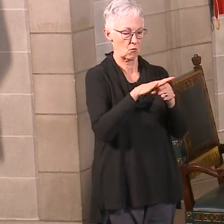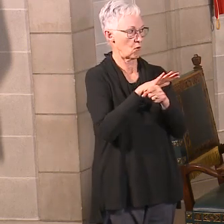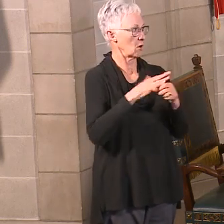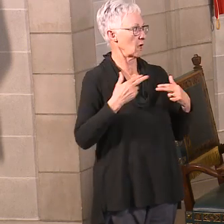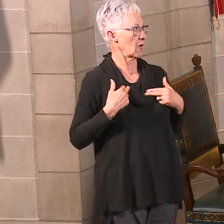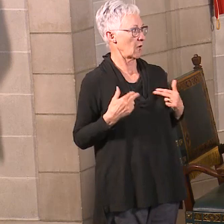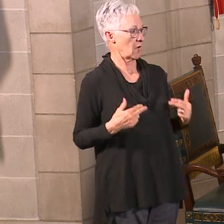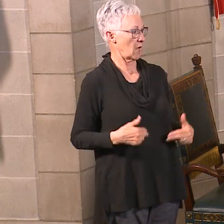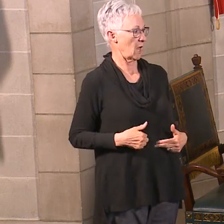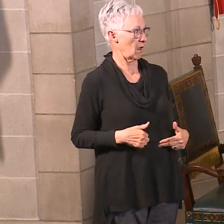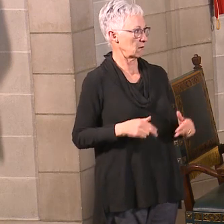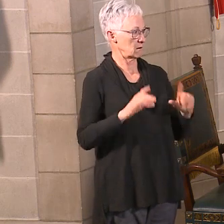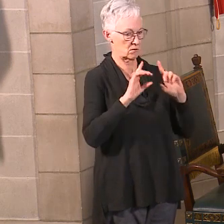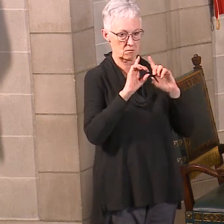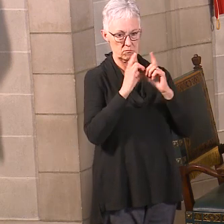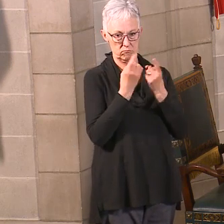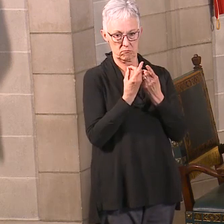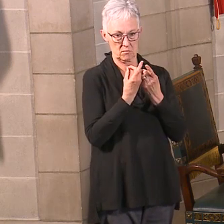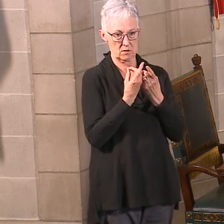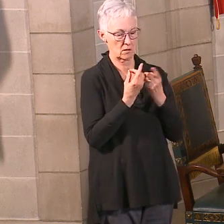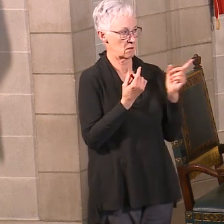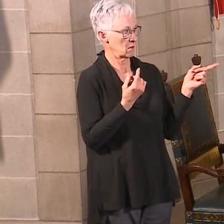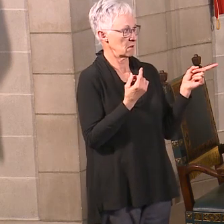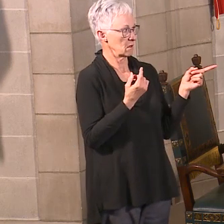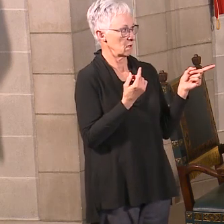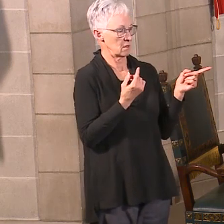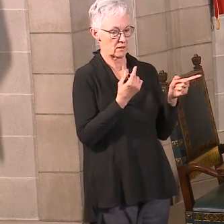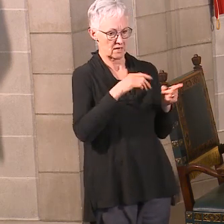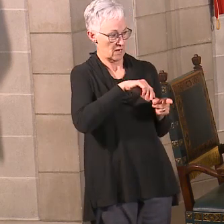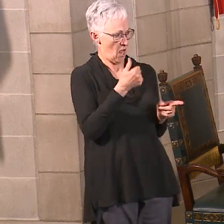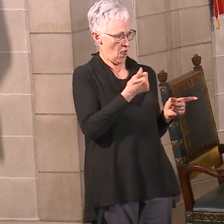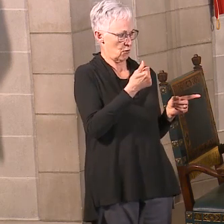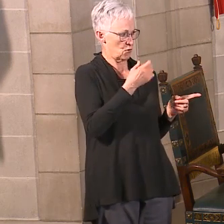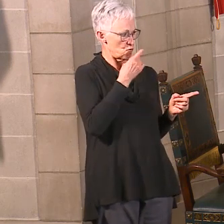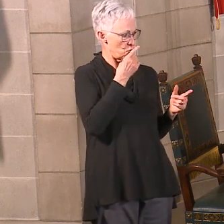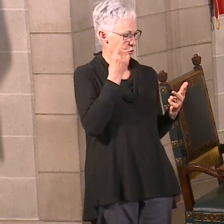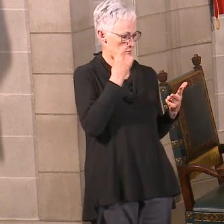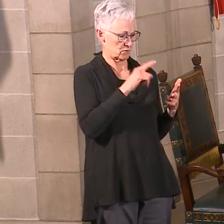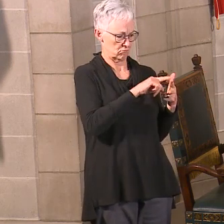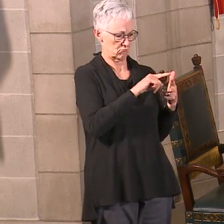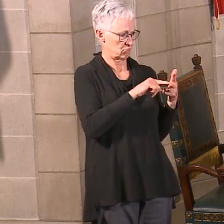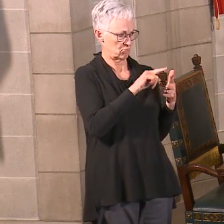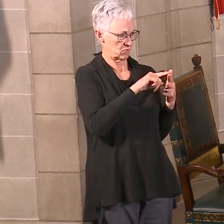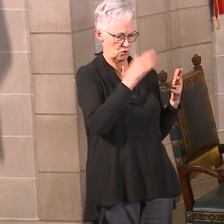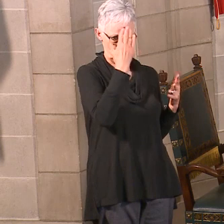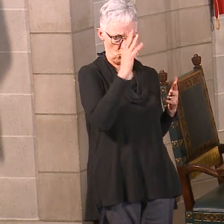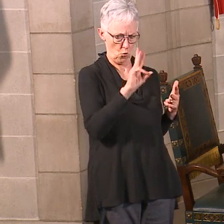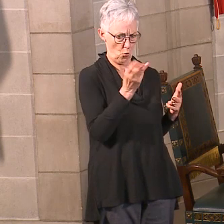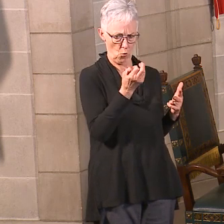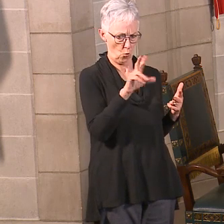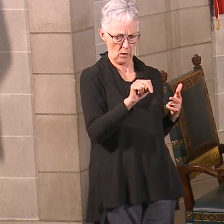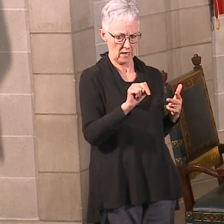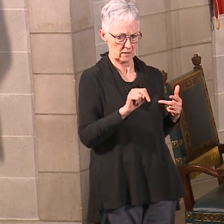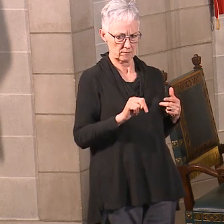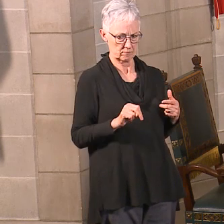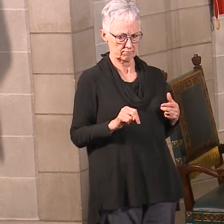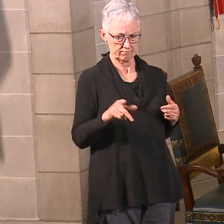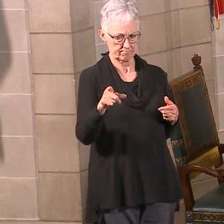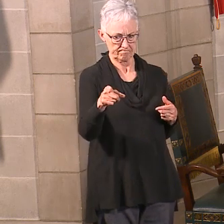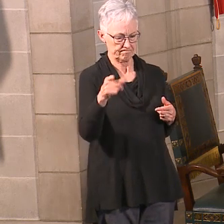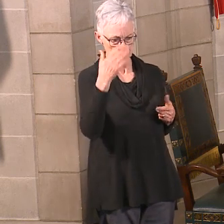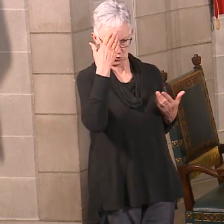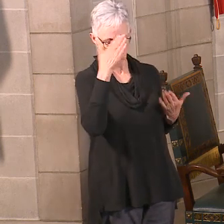We'll be rolling those out as we've got the ability to do so. So I don't know, Dr. Antone, do you have a schedule for the other campuses?